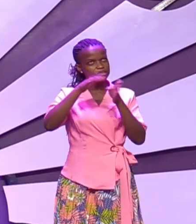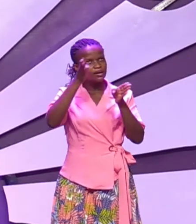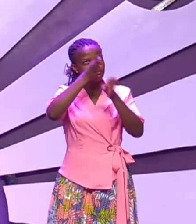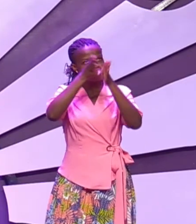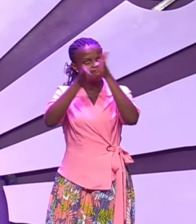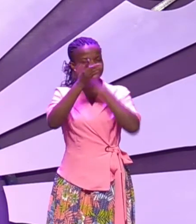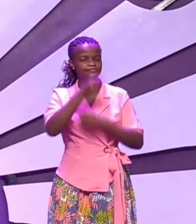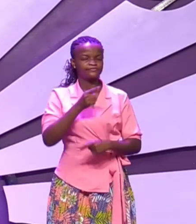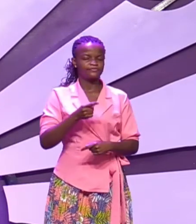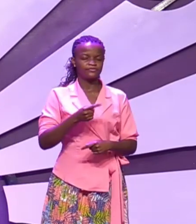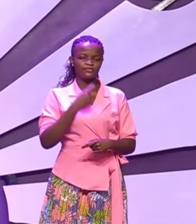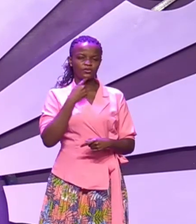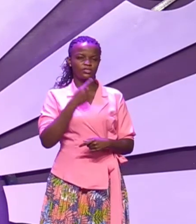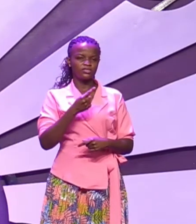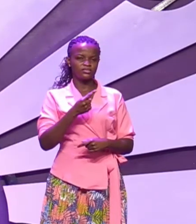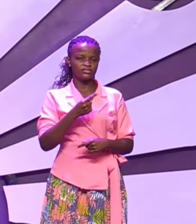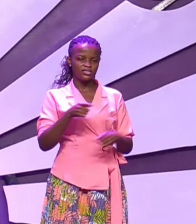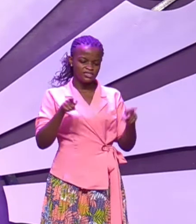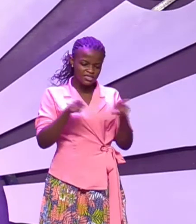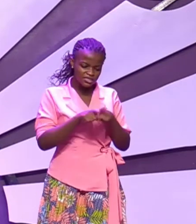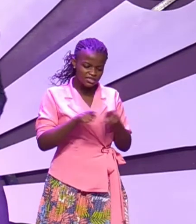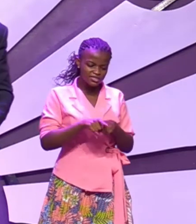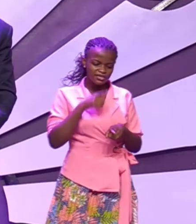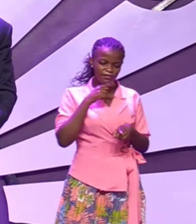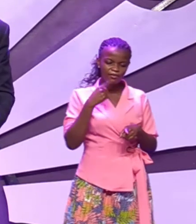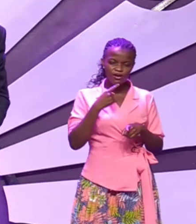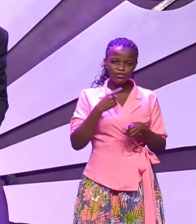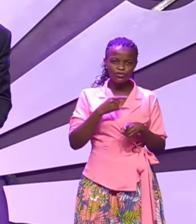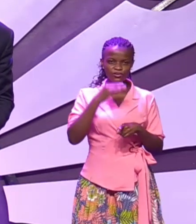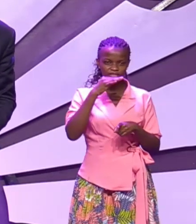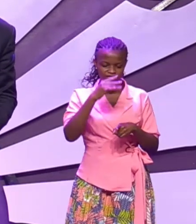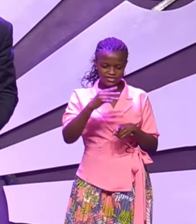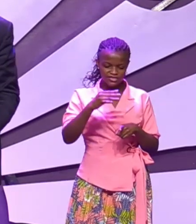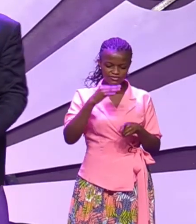is it the same man who stammers every other sentence